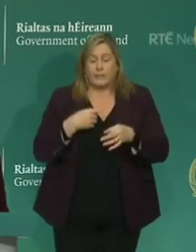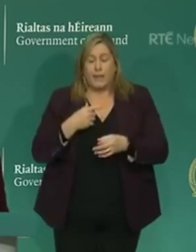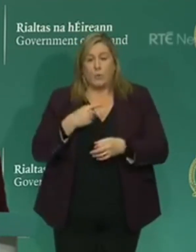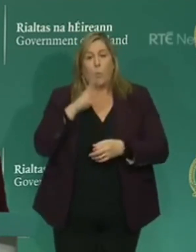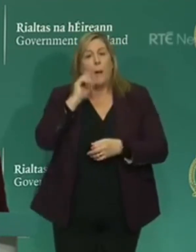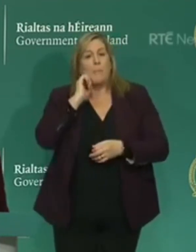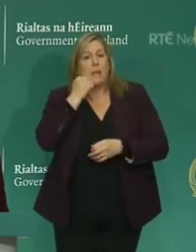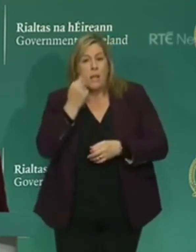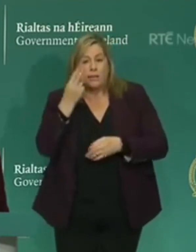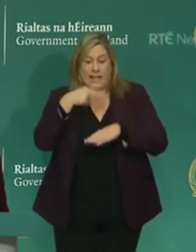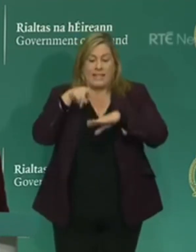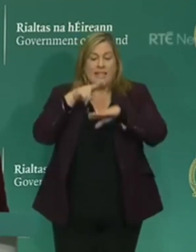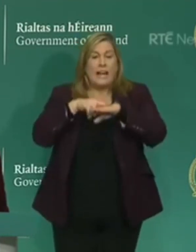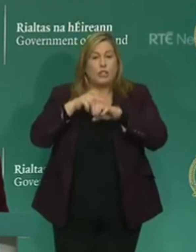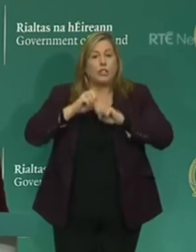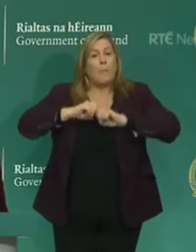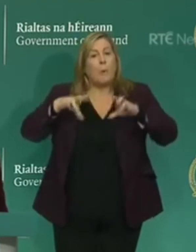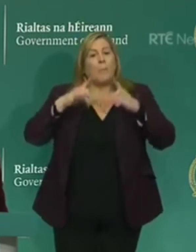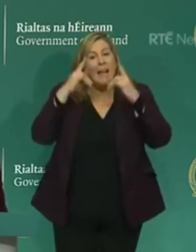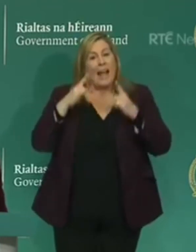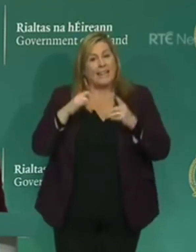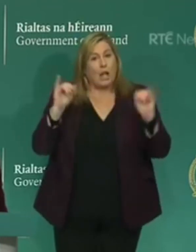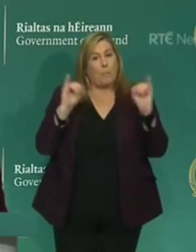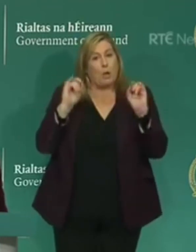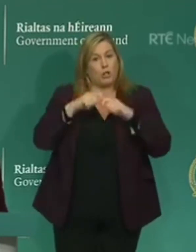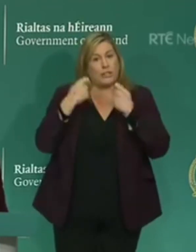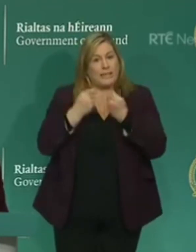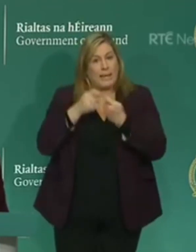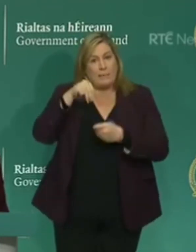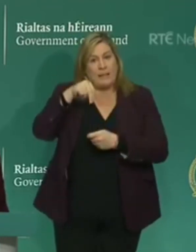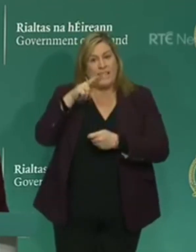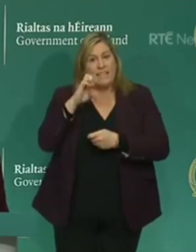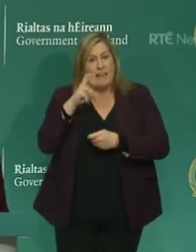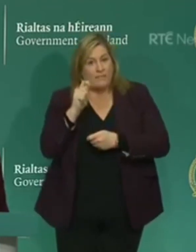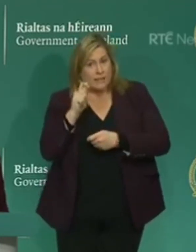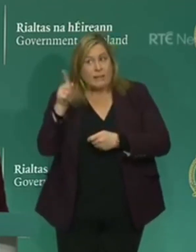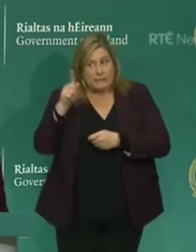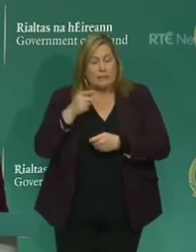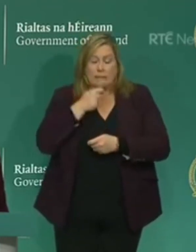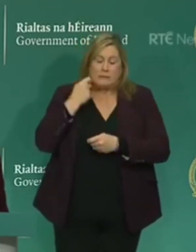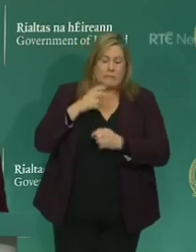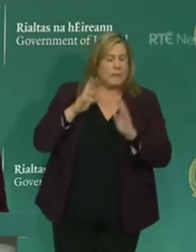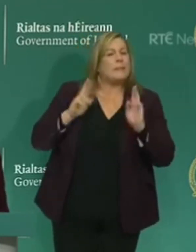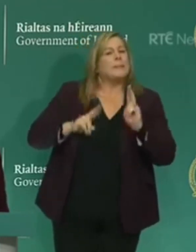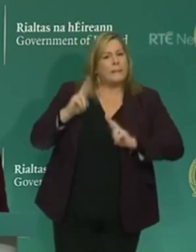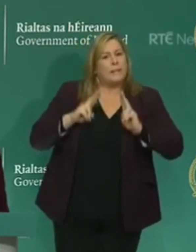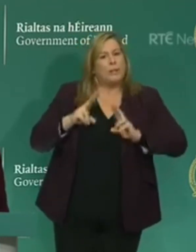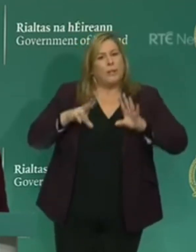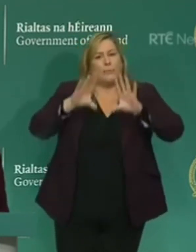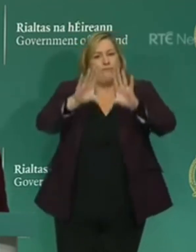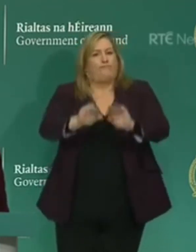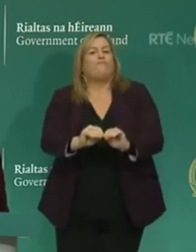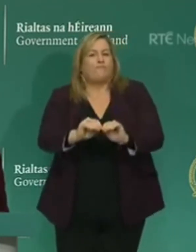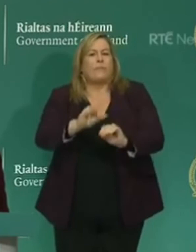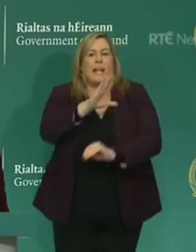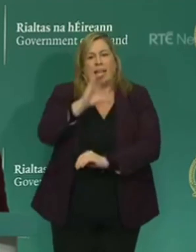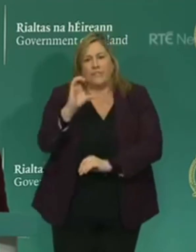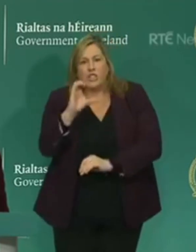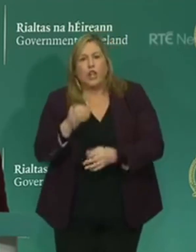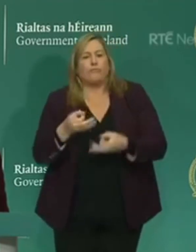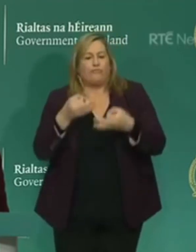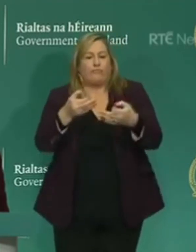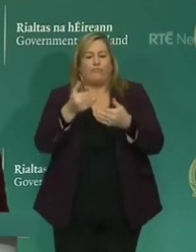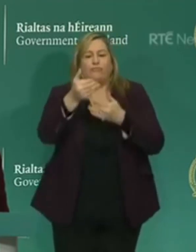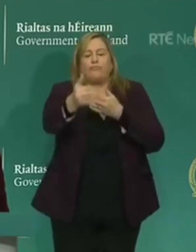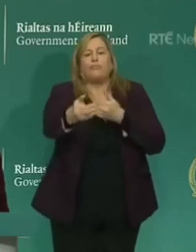advice from the National Public Health Emergency Team. Plans are being put in place for the postponed Leaving Cert exams to